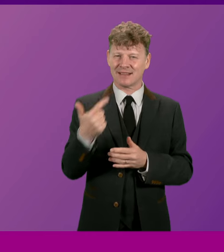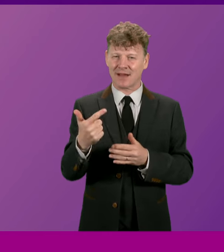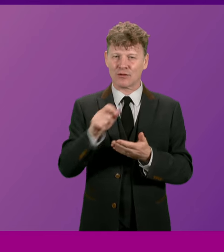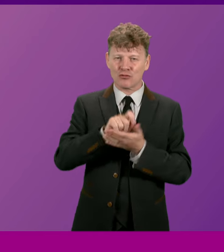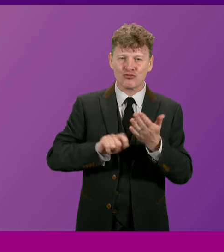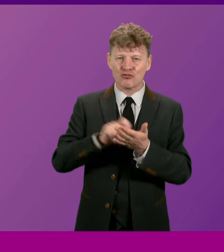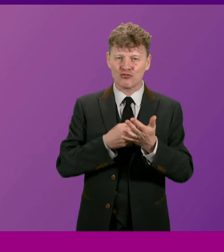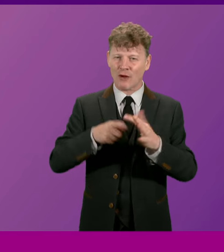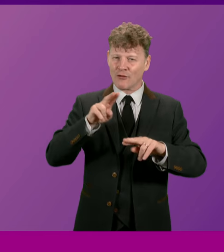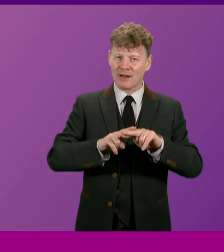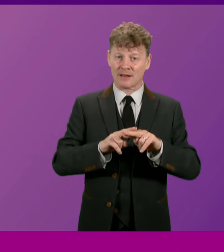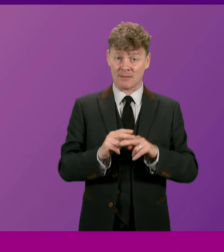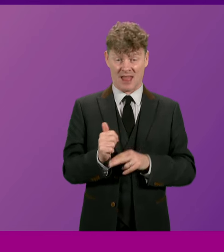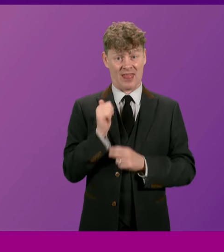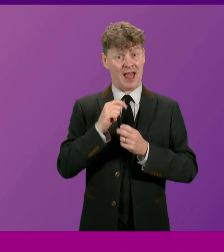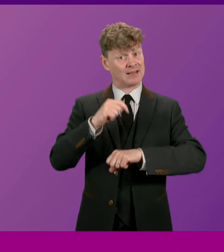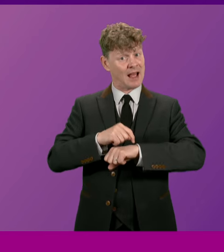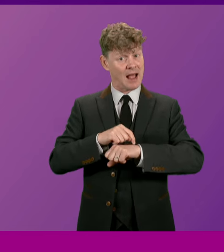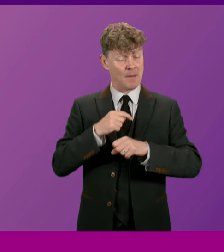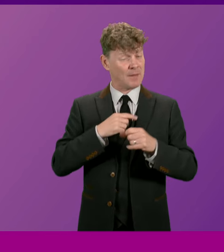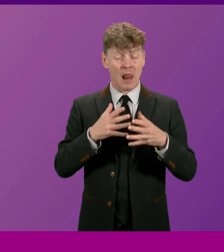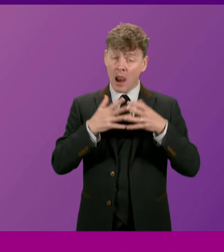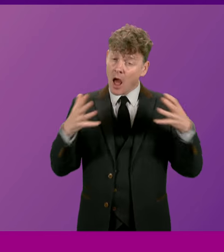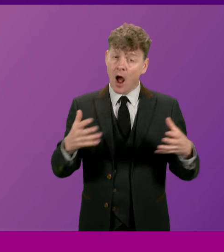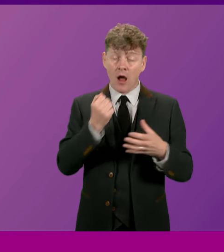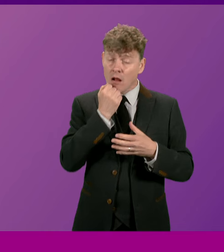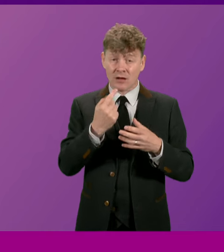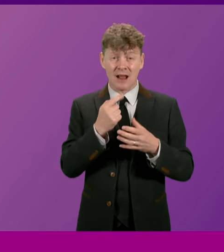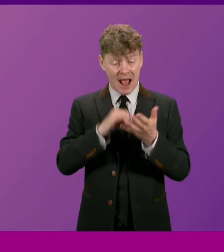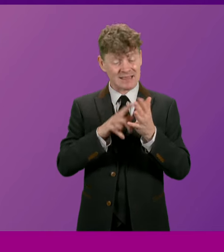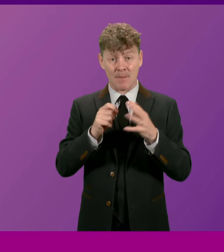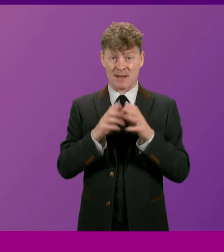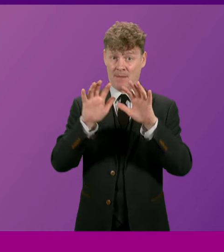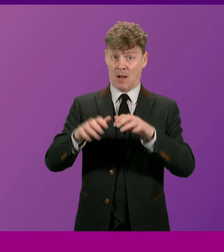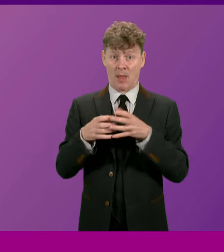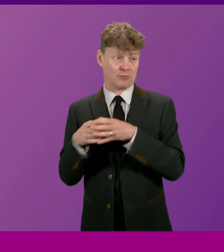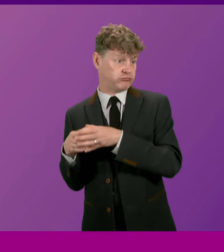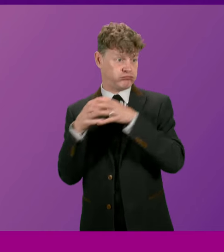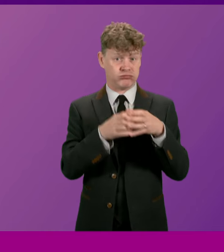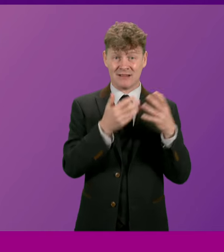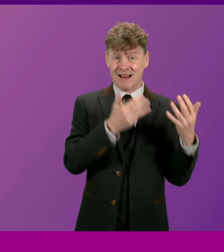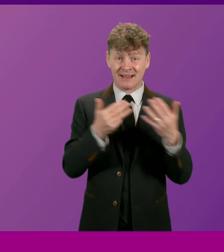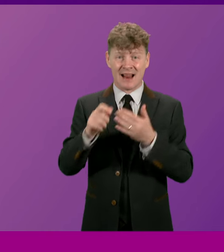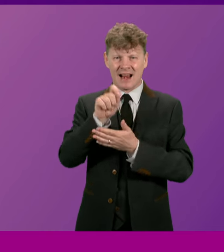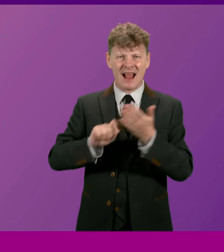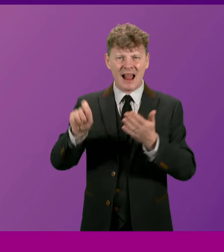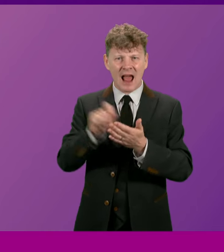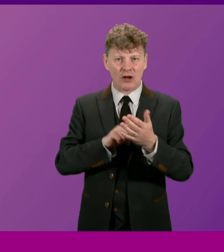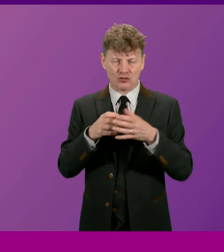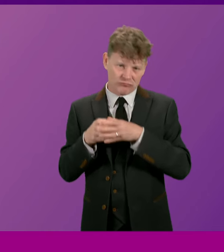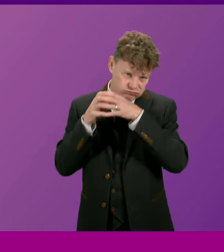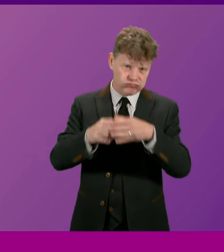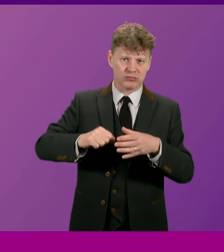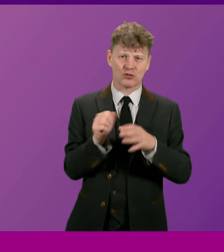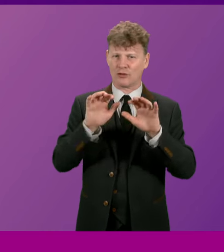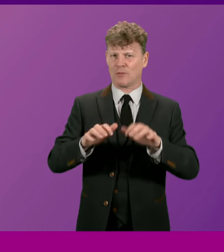the election at that time of the largest group of SNP parliamentarians in one night in the 1999 elections to the Scottish Parliament,